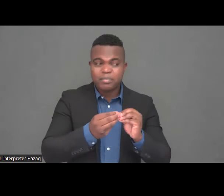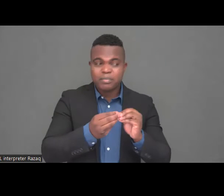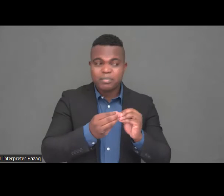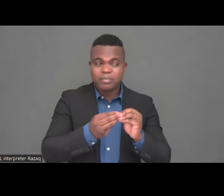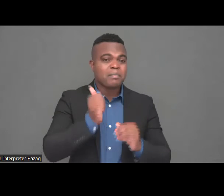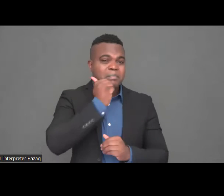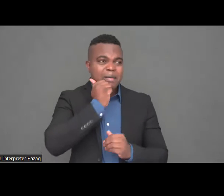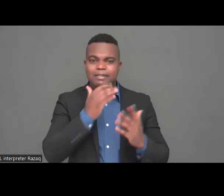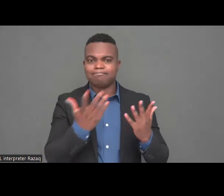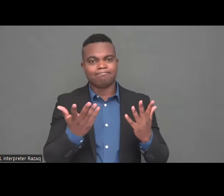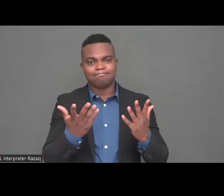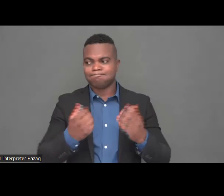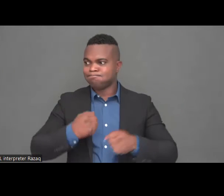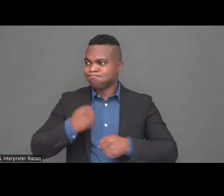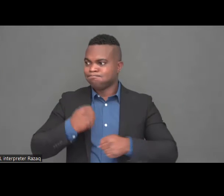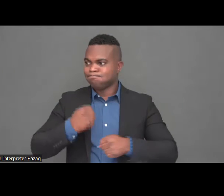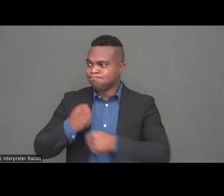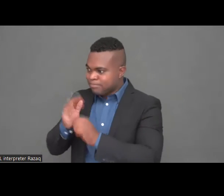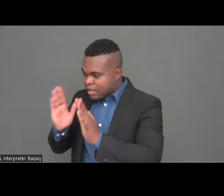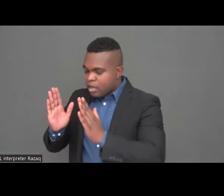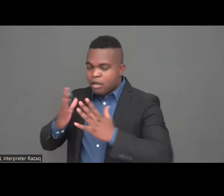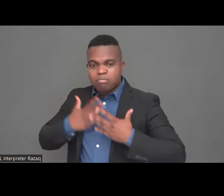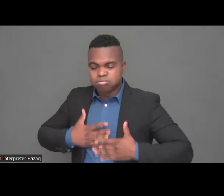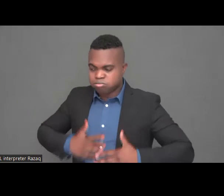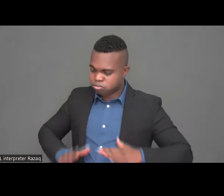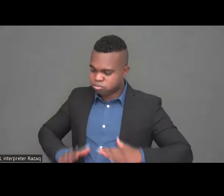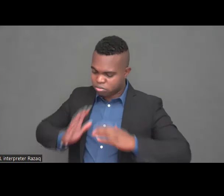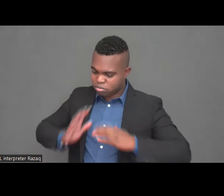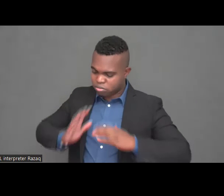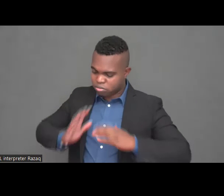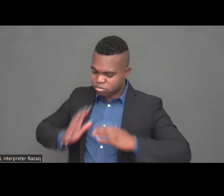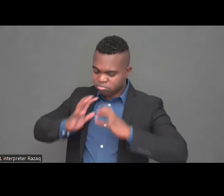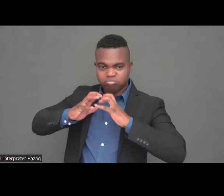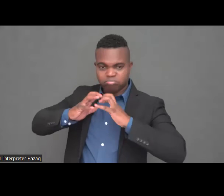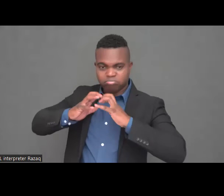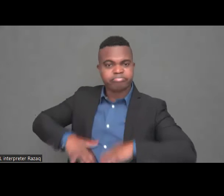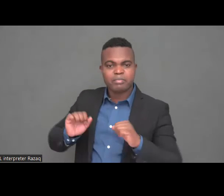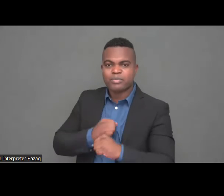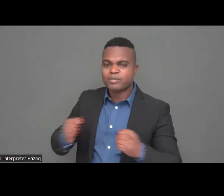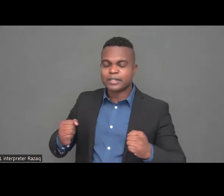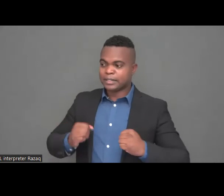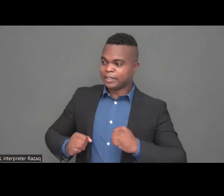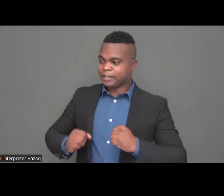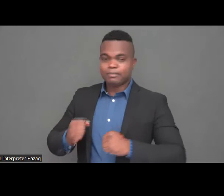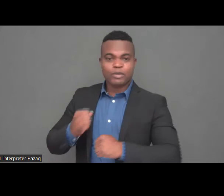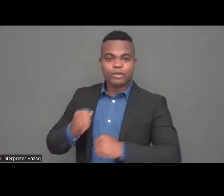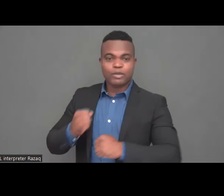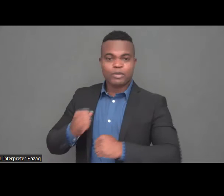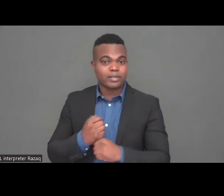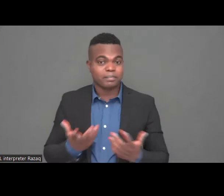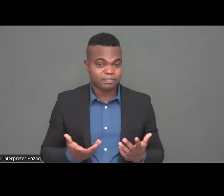need rehabilitation. And I would like to finish with